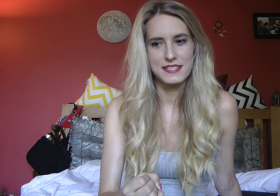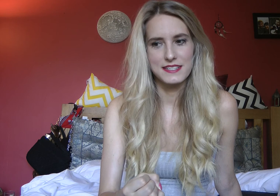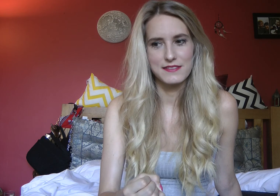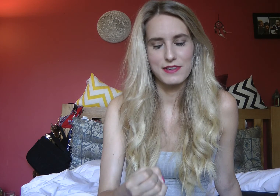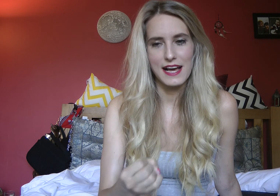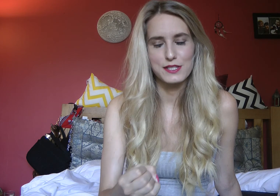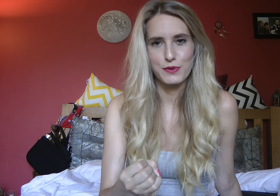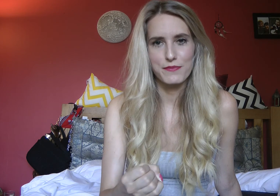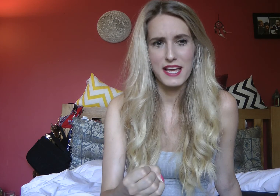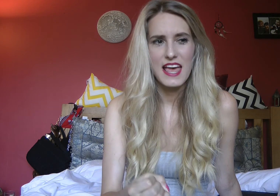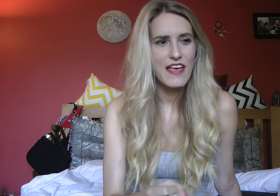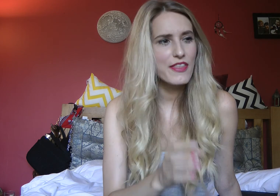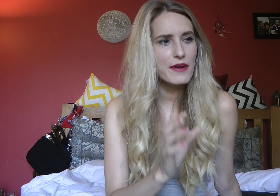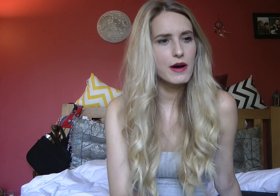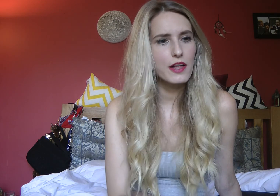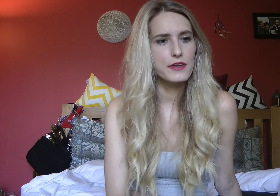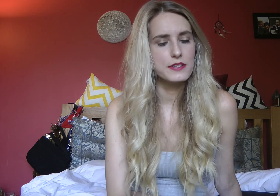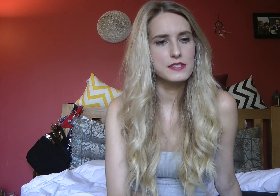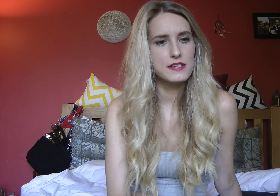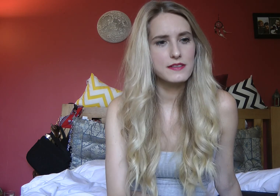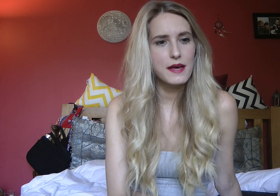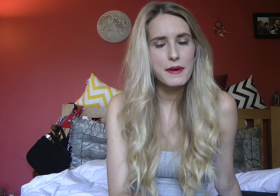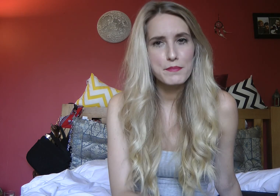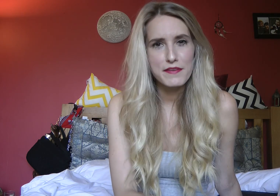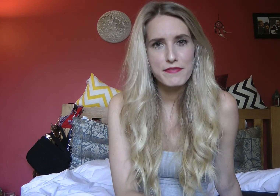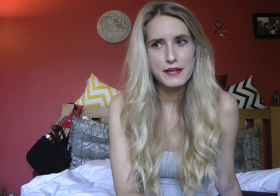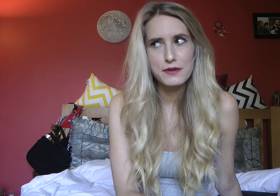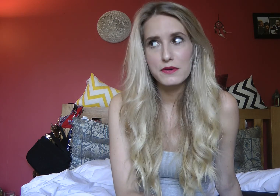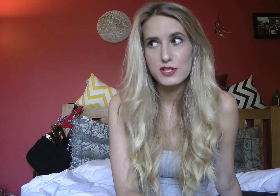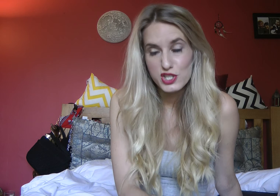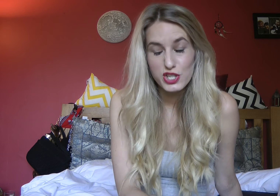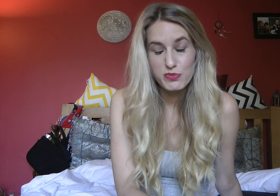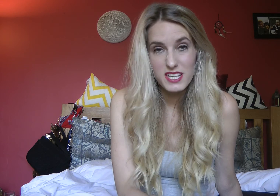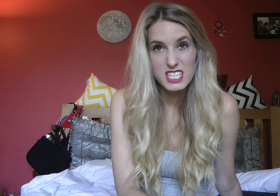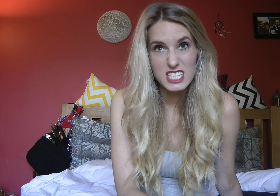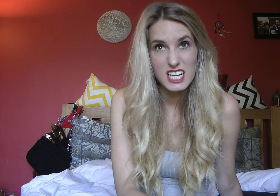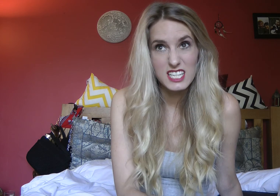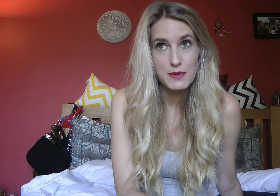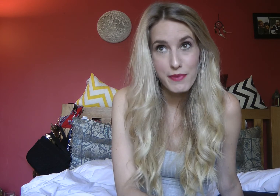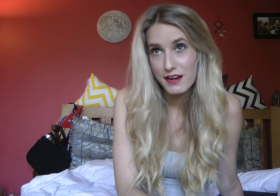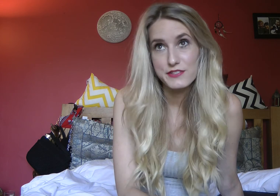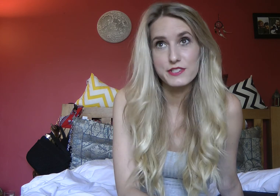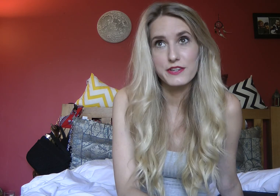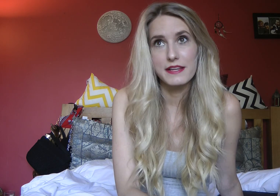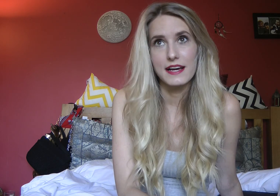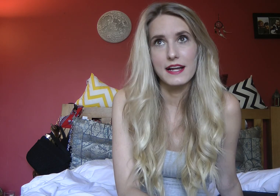relaxed with me and then there are others that made me feel stupid and embarrassed for doing that